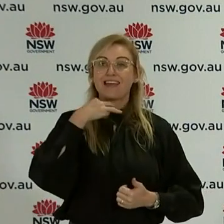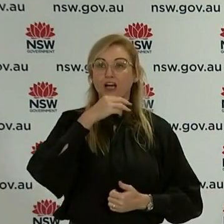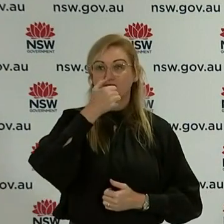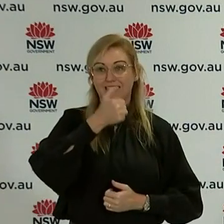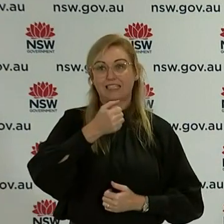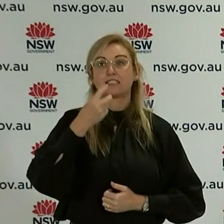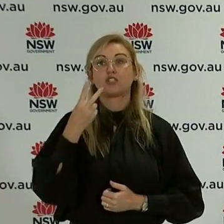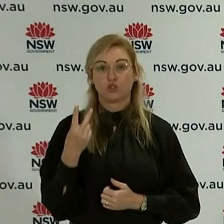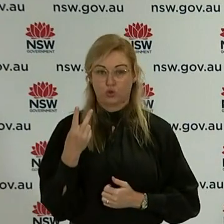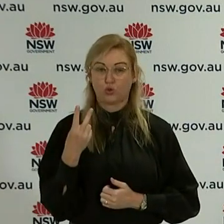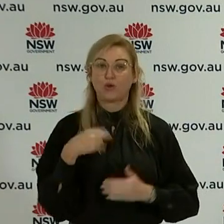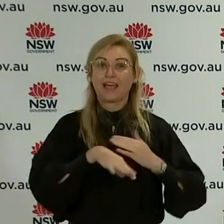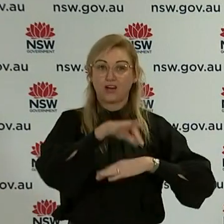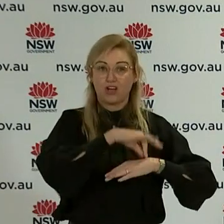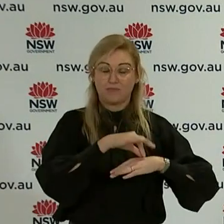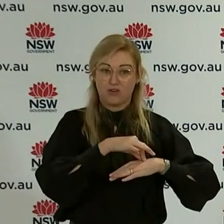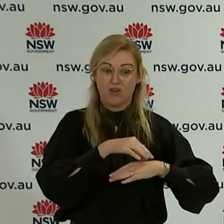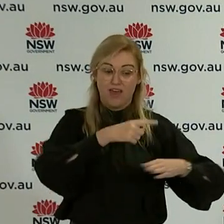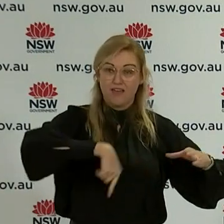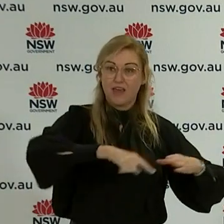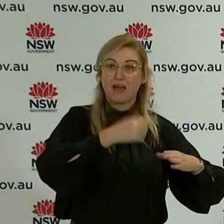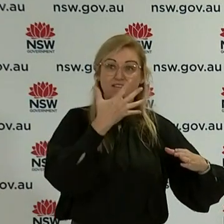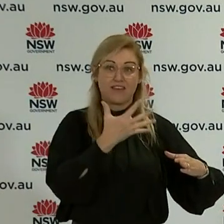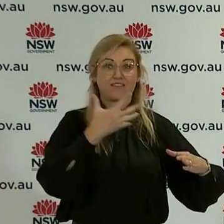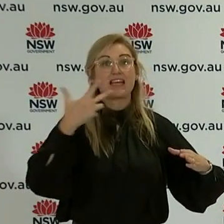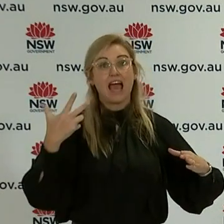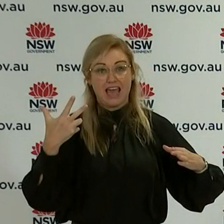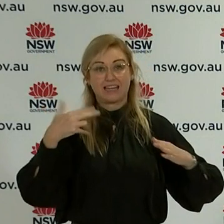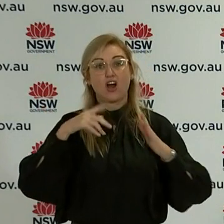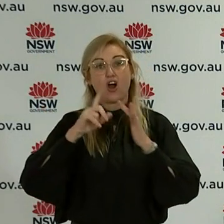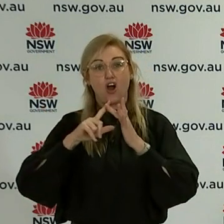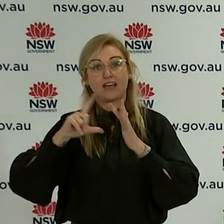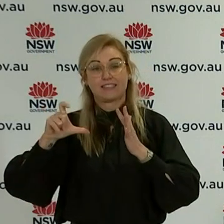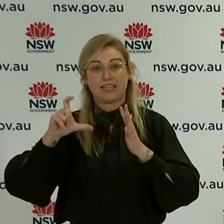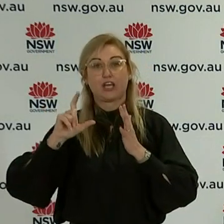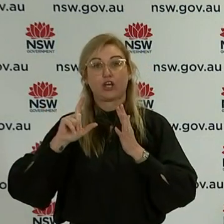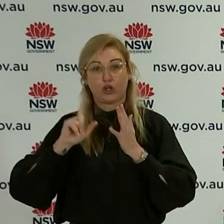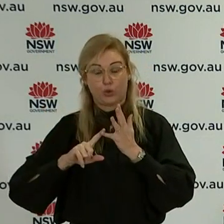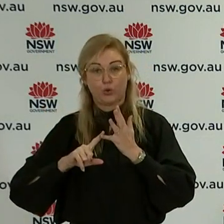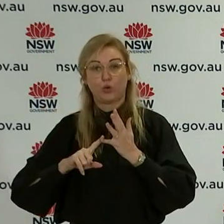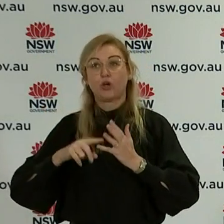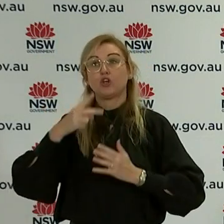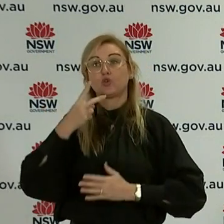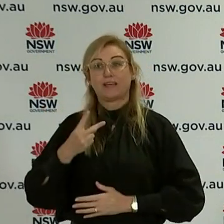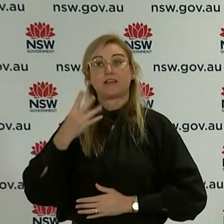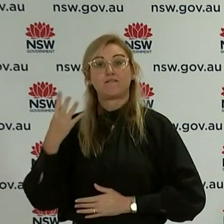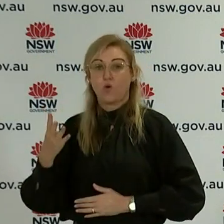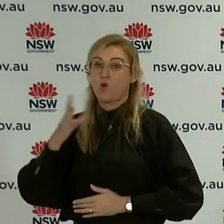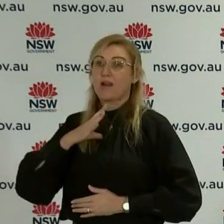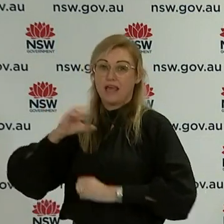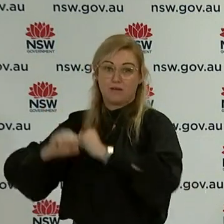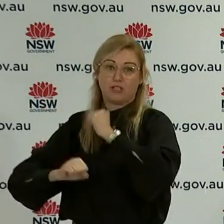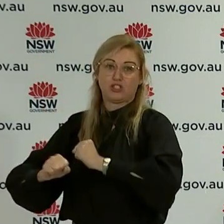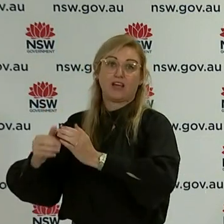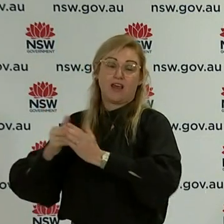cases admitted to hospital with 58 in intensive care and 24 requiring ventilation. Of the